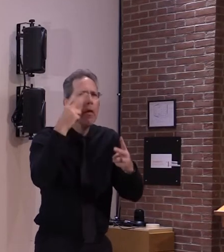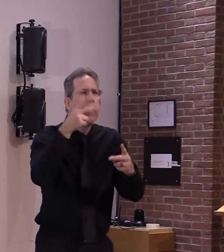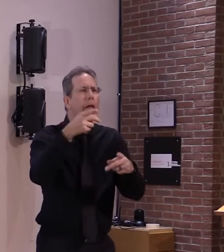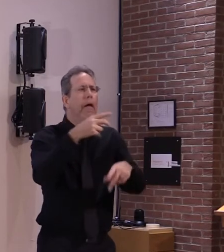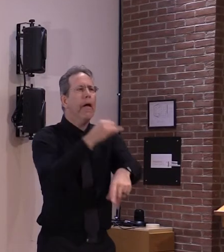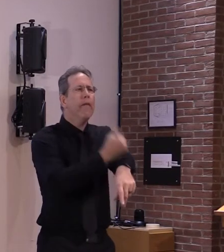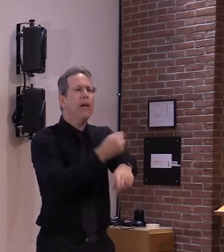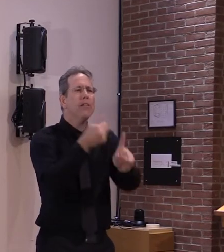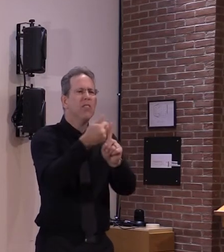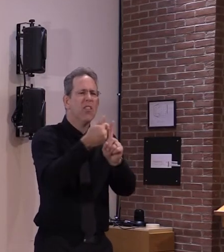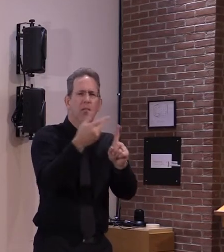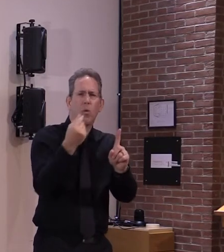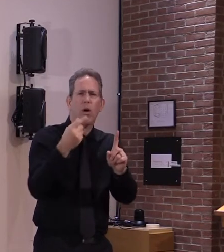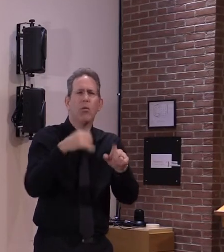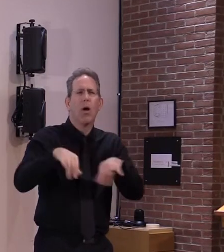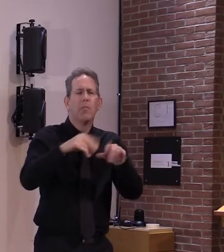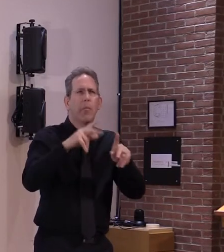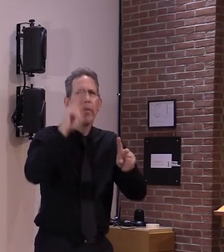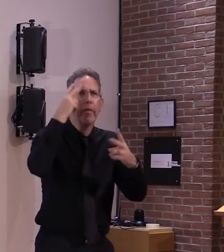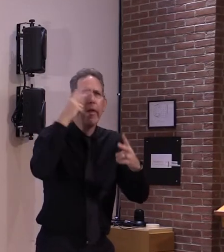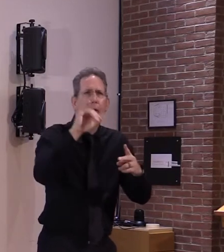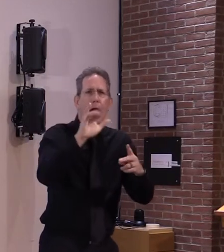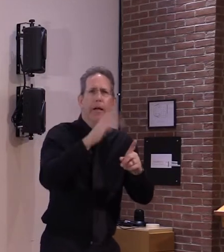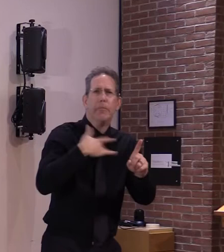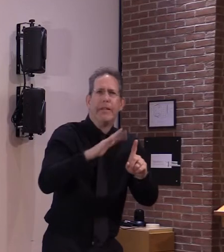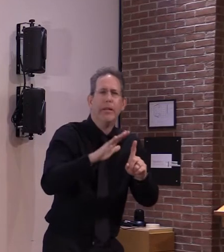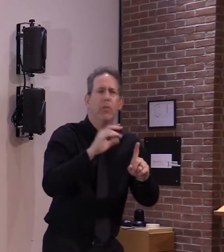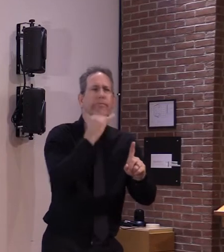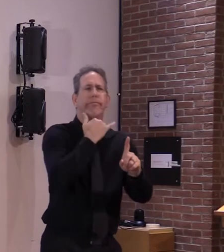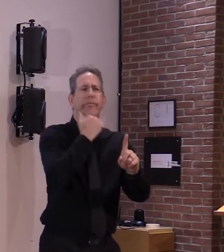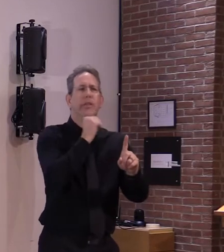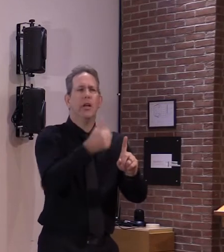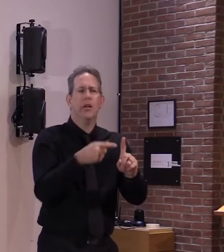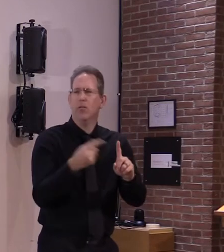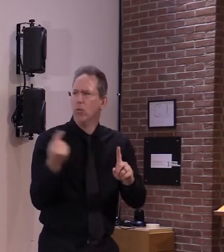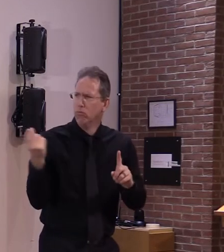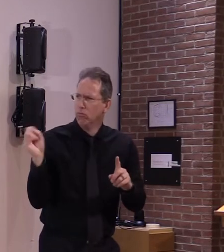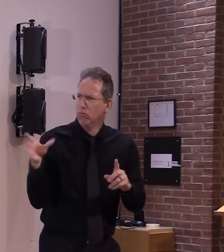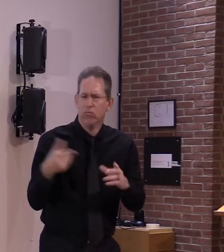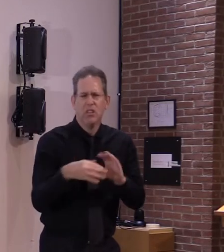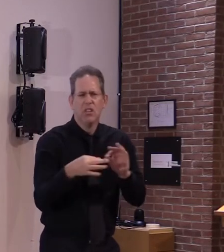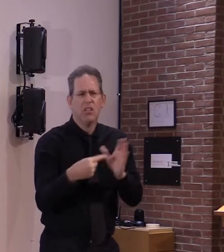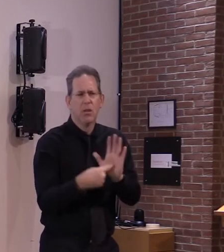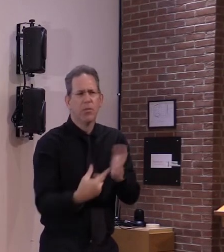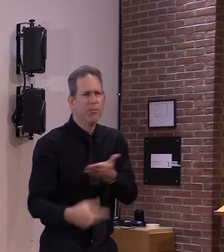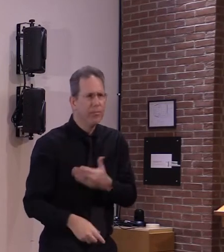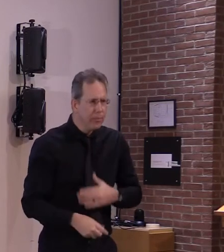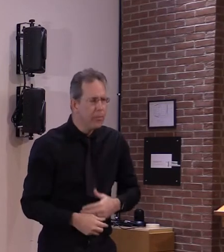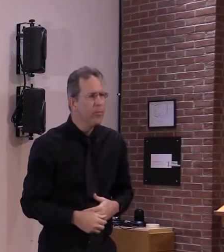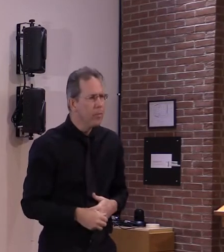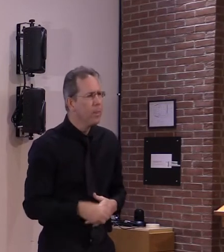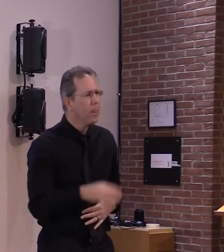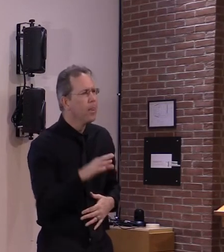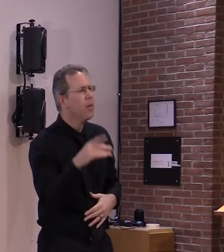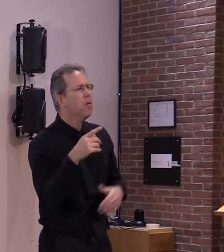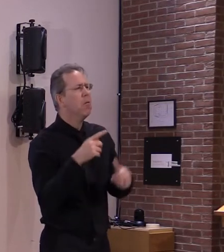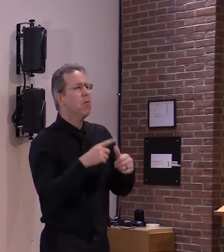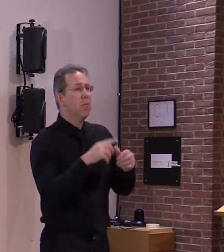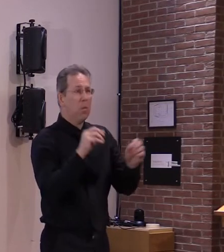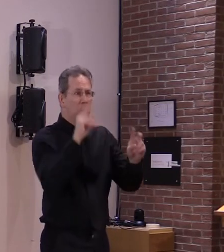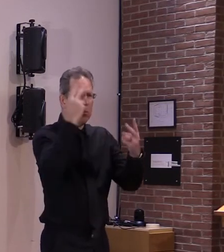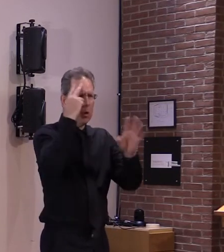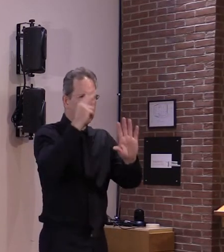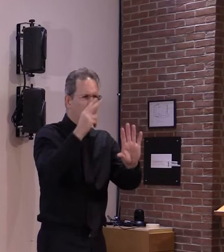need to understand one of them is that these two first vaccines pfizer and moderna